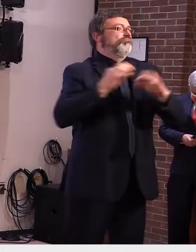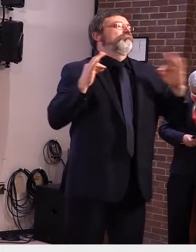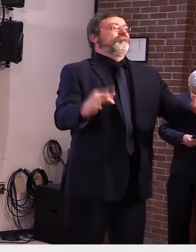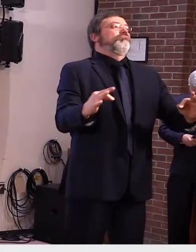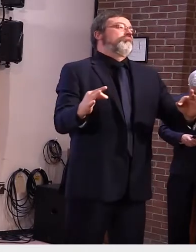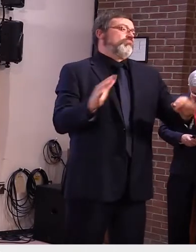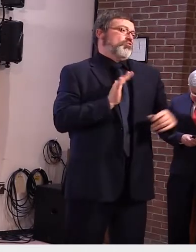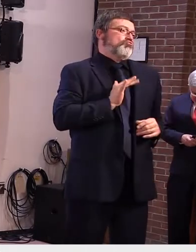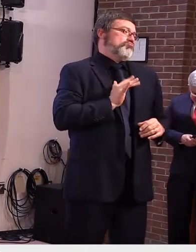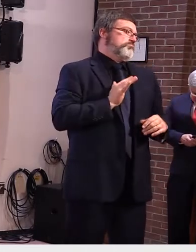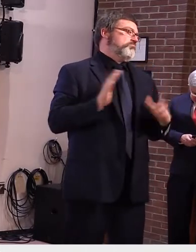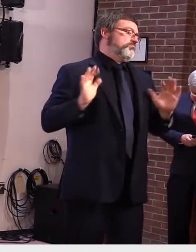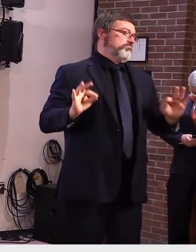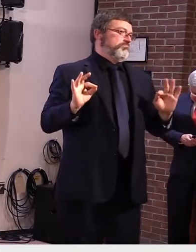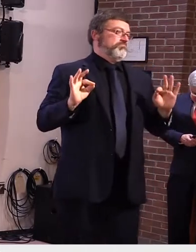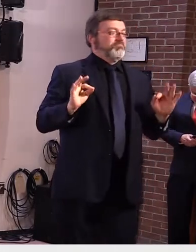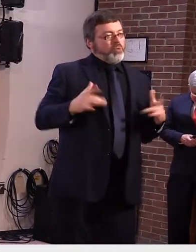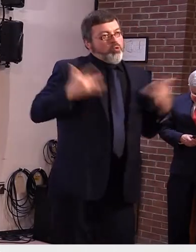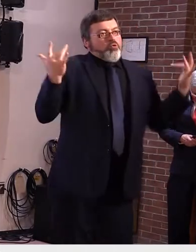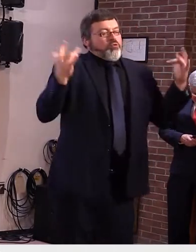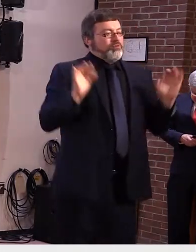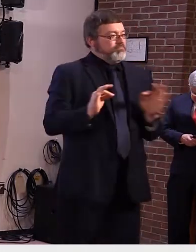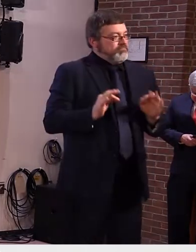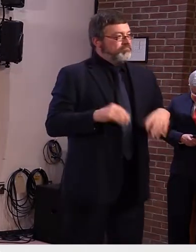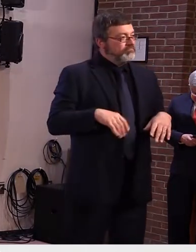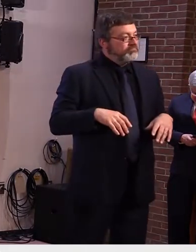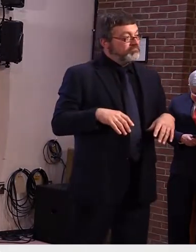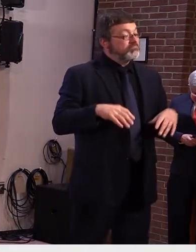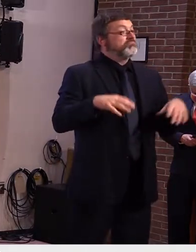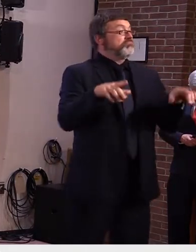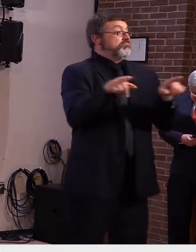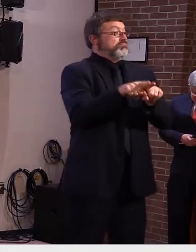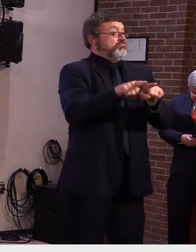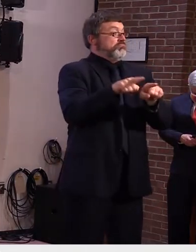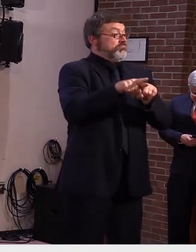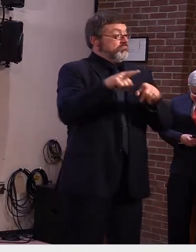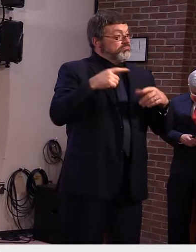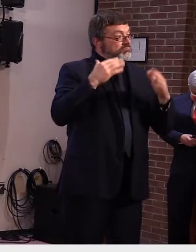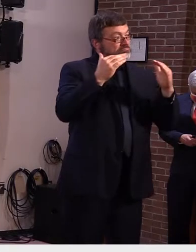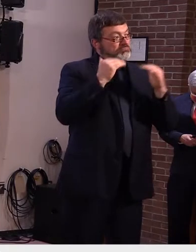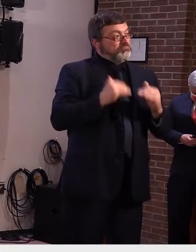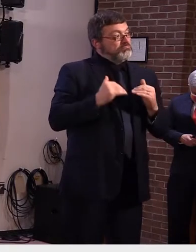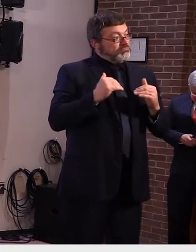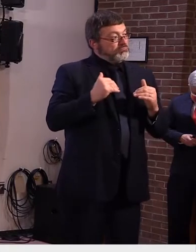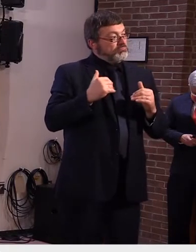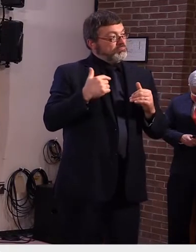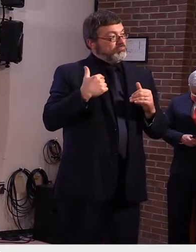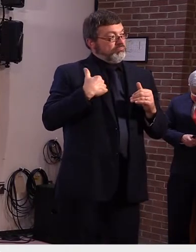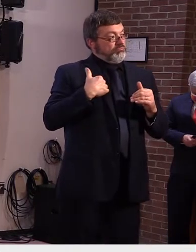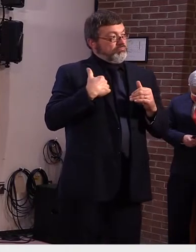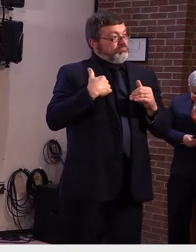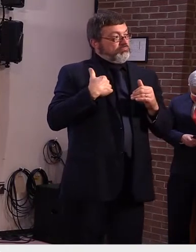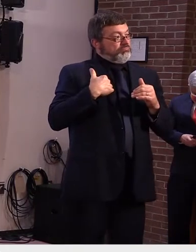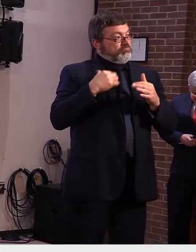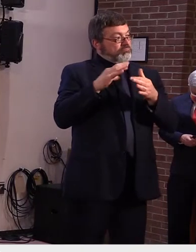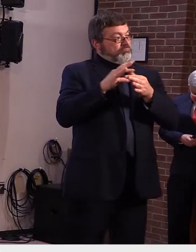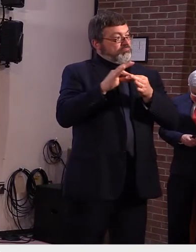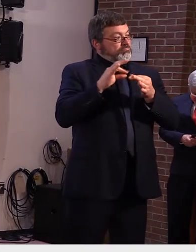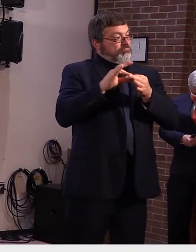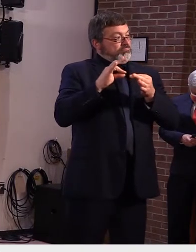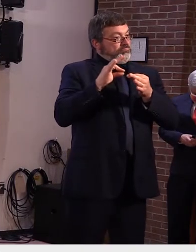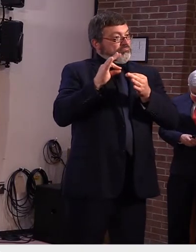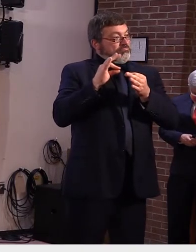In addition, last week, we closed our first administration of a monthly data collection designed to monitor trends in student